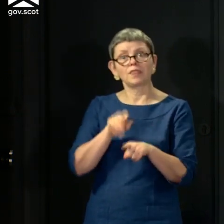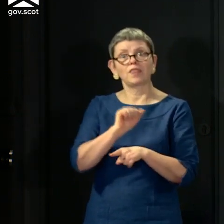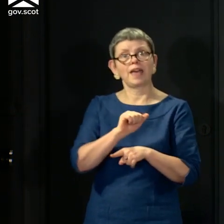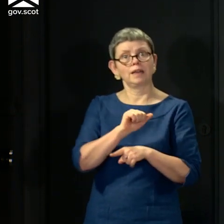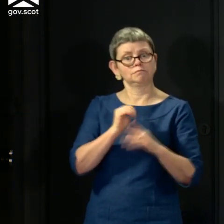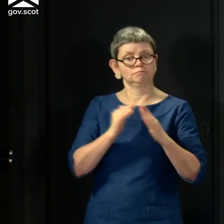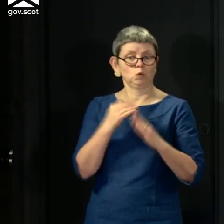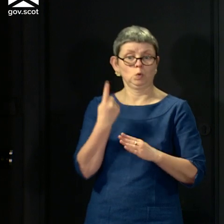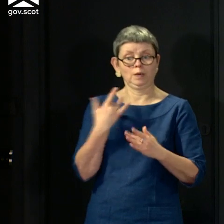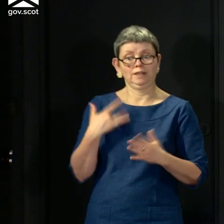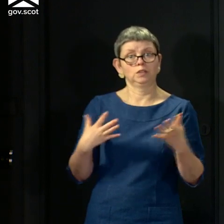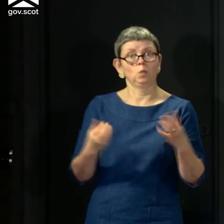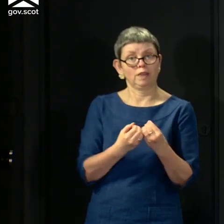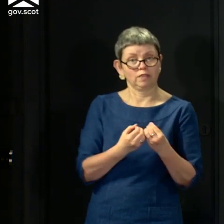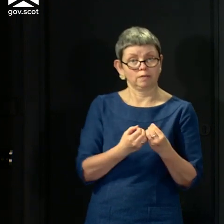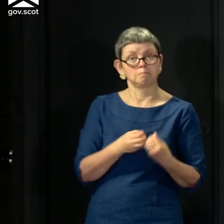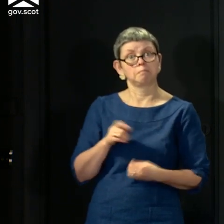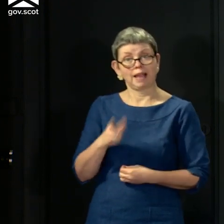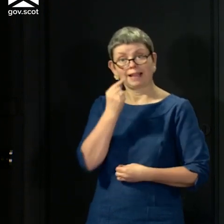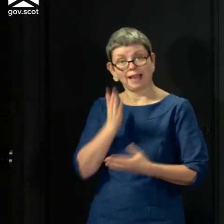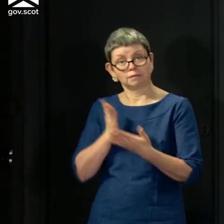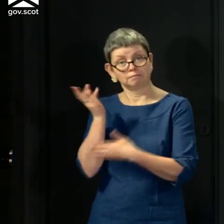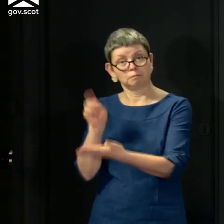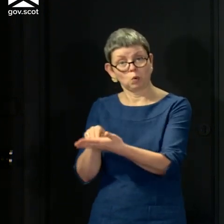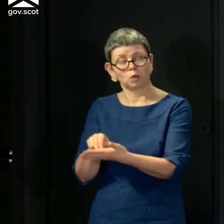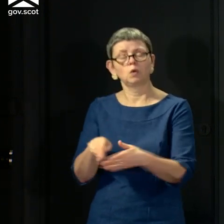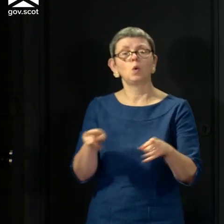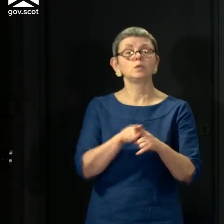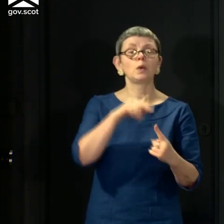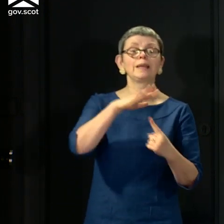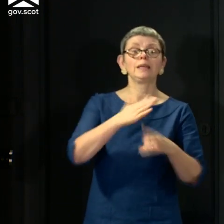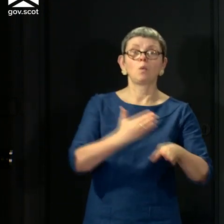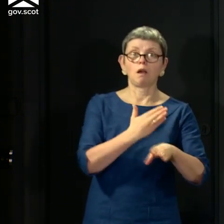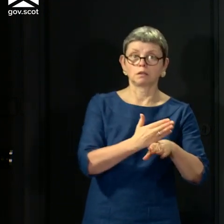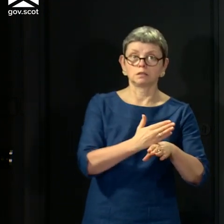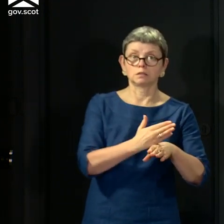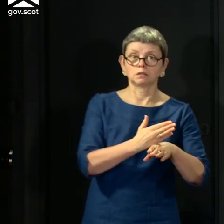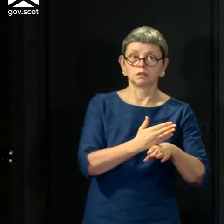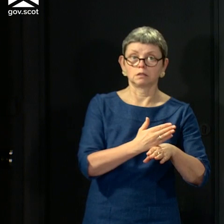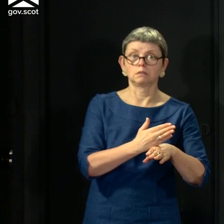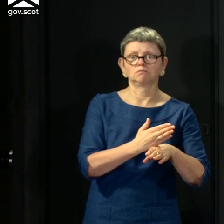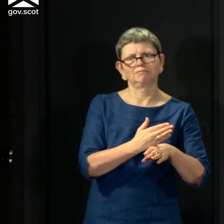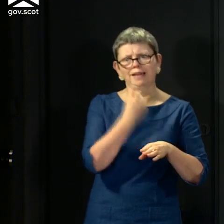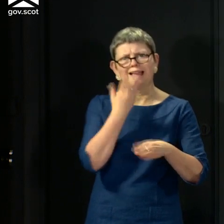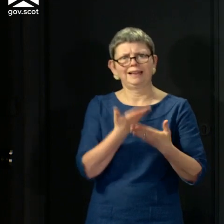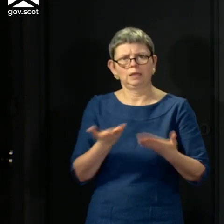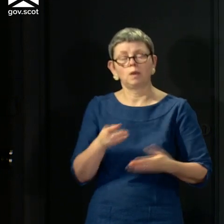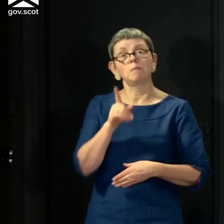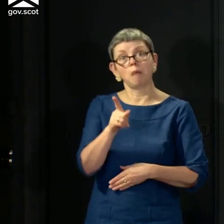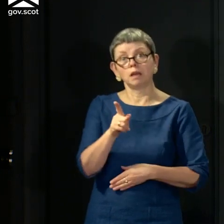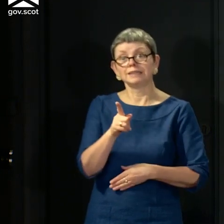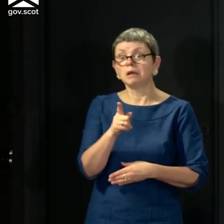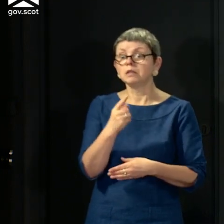And in addition to key workers who are already eligible through the system, anyone, although I stress there shouldn't be many people in this group,